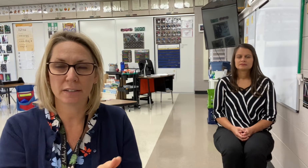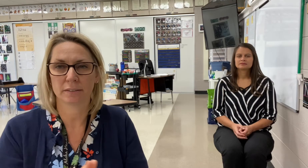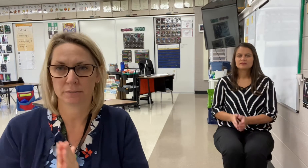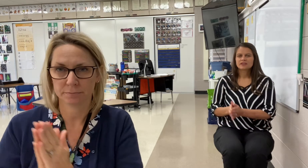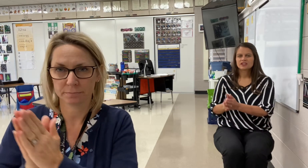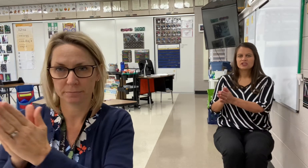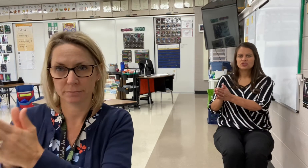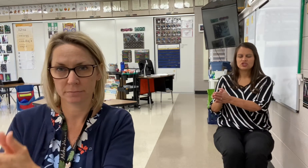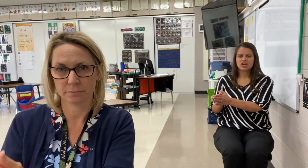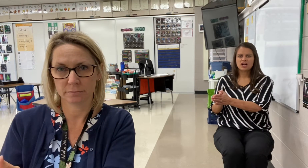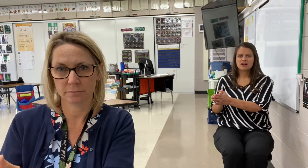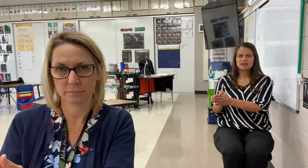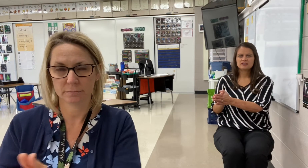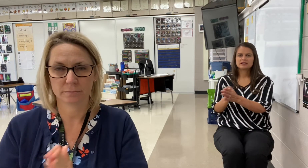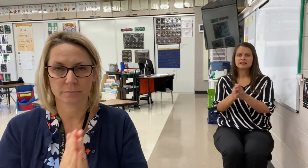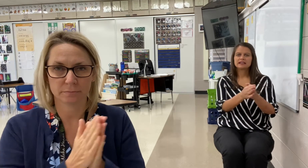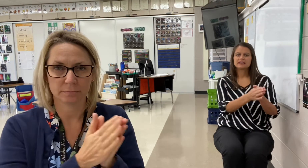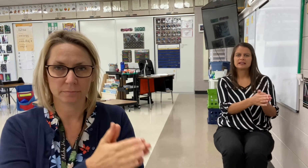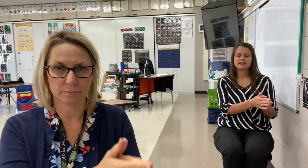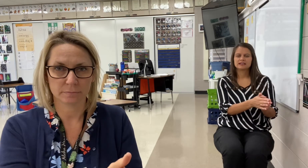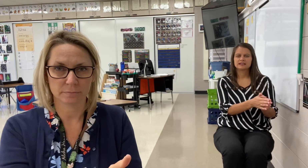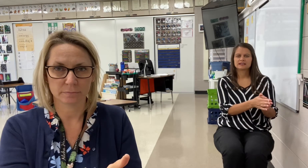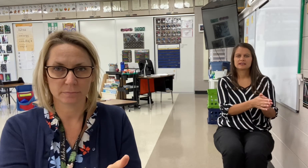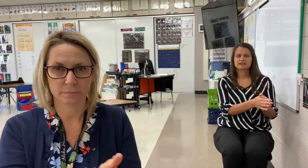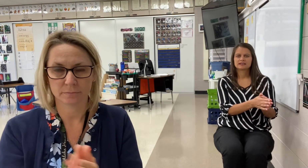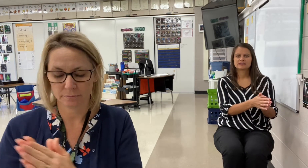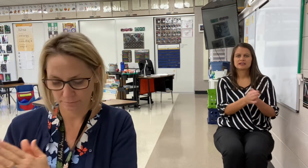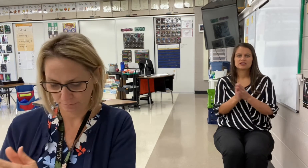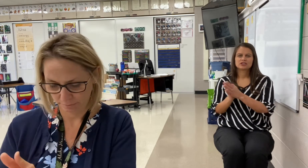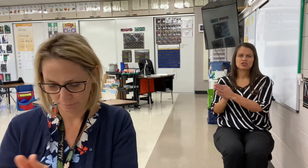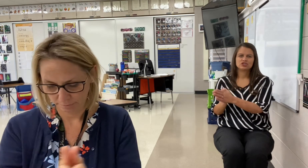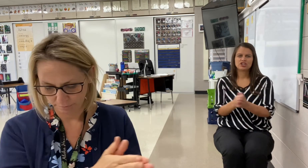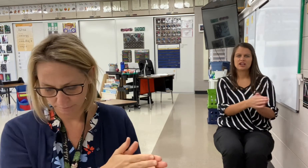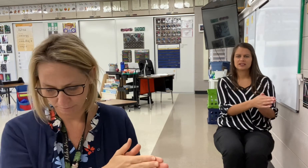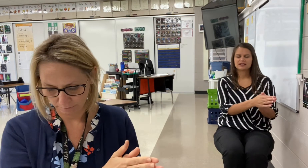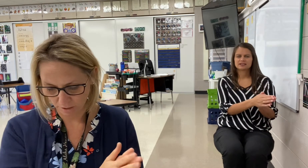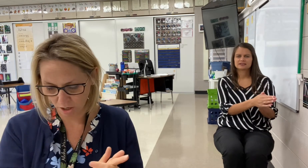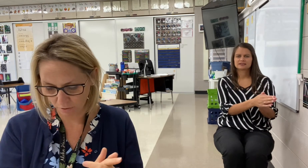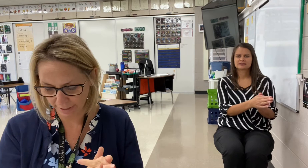Guh. Juh. Guh. Jug. All right.